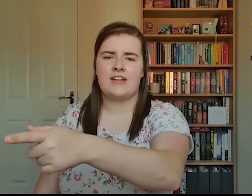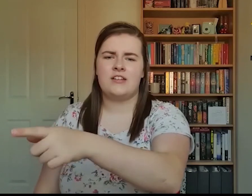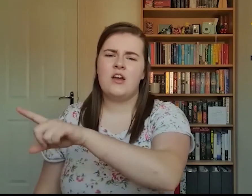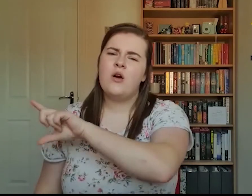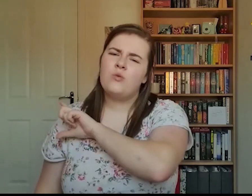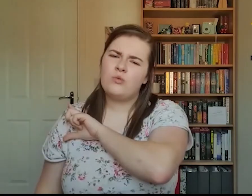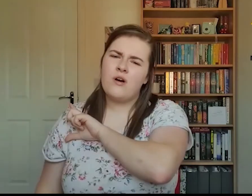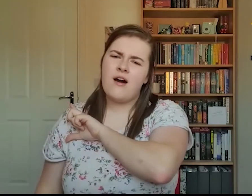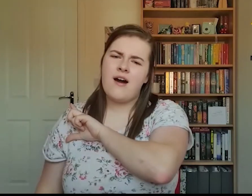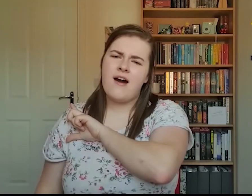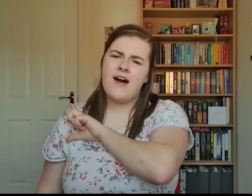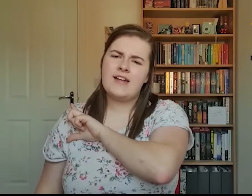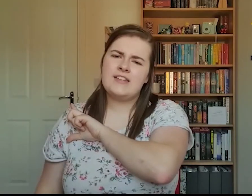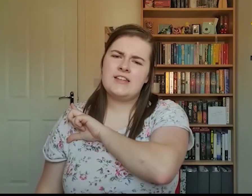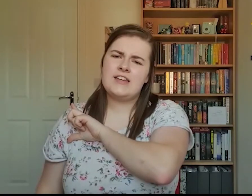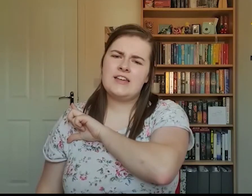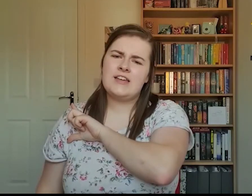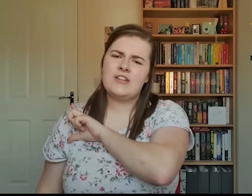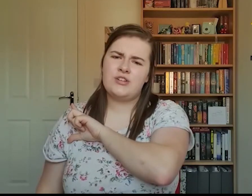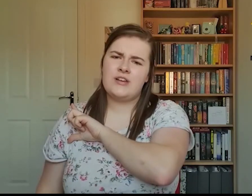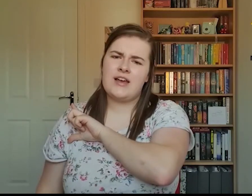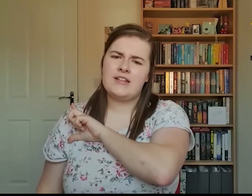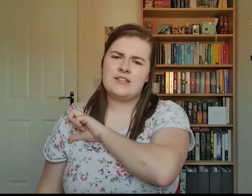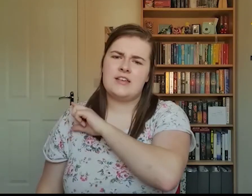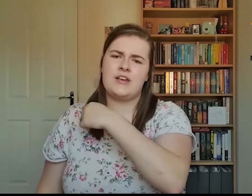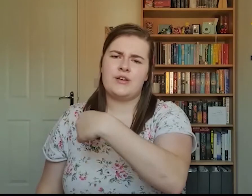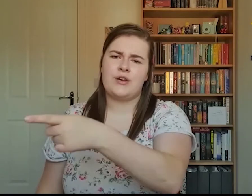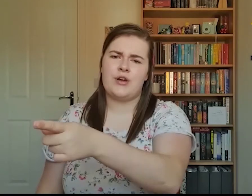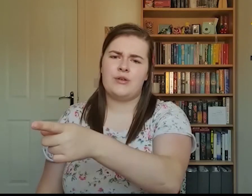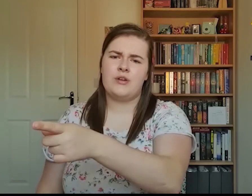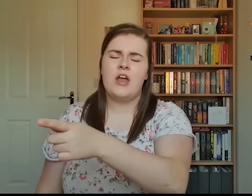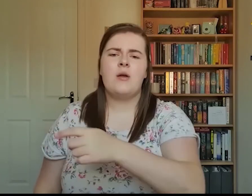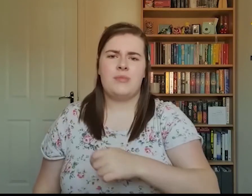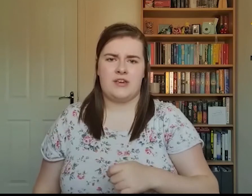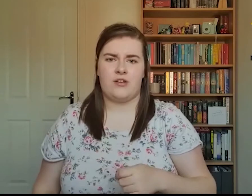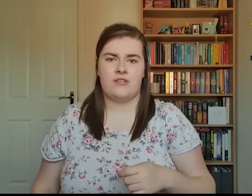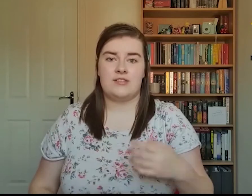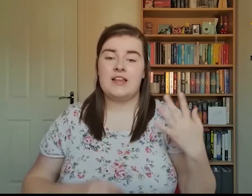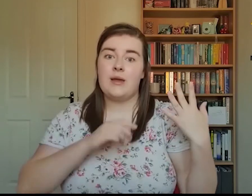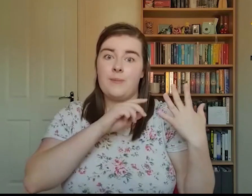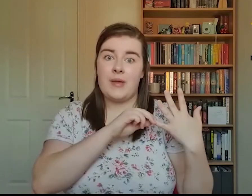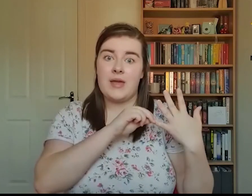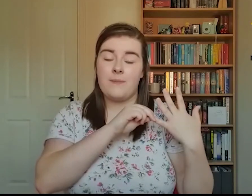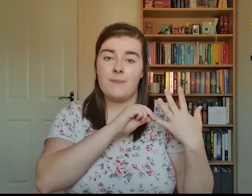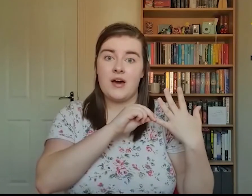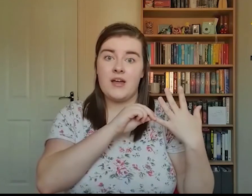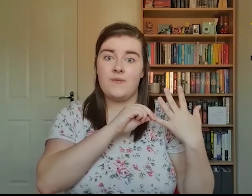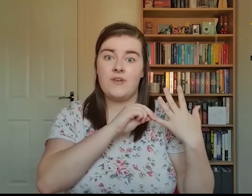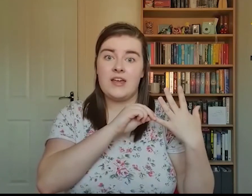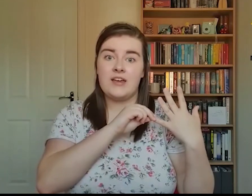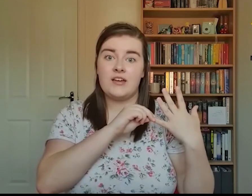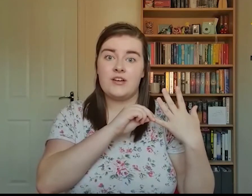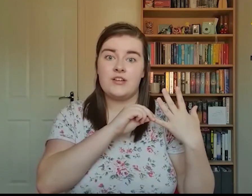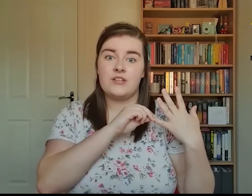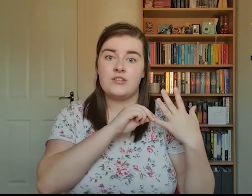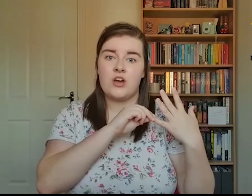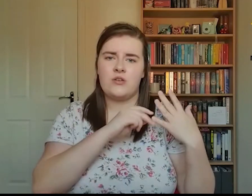Why did you let it go? Because it bit my finger so.